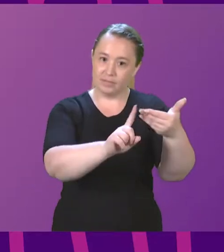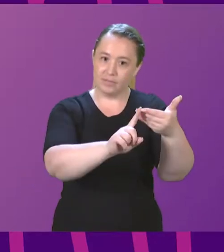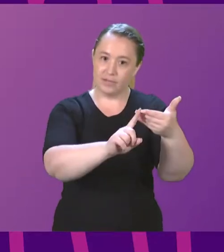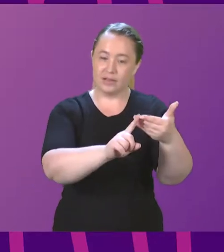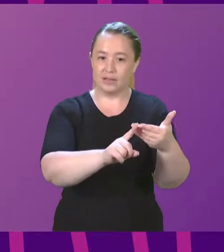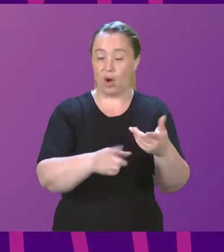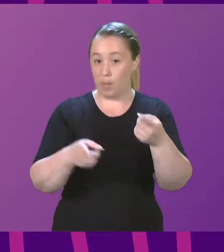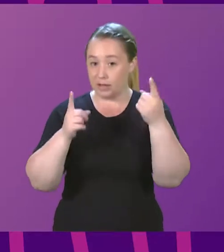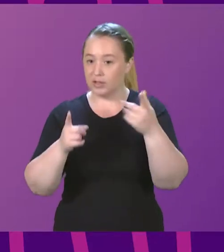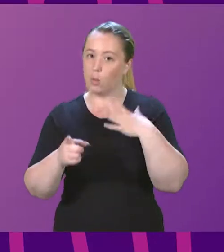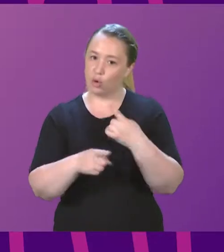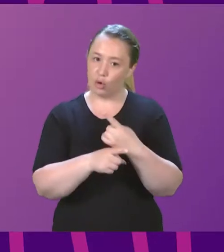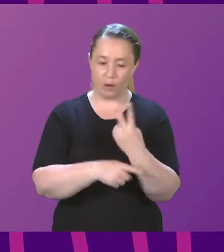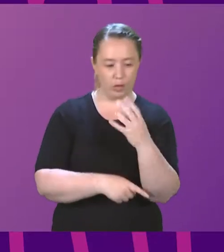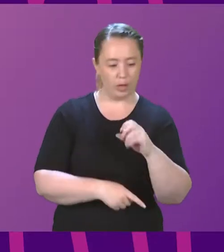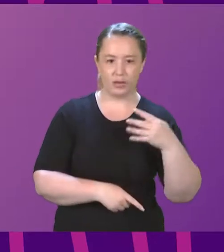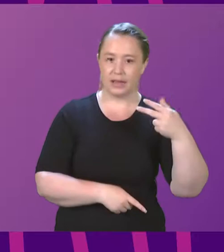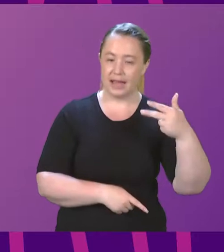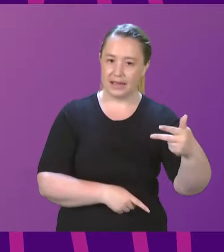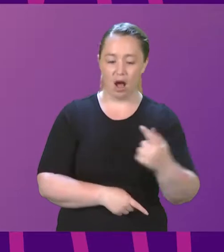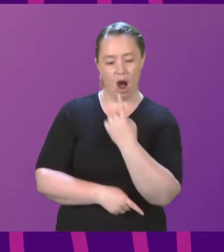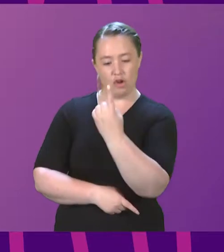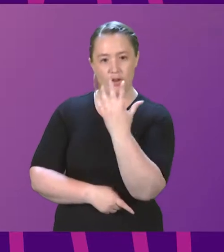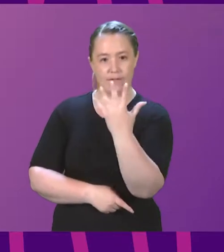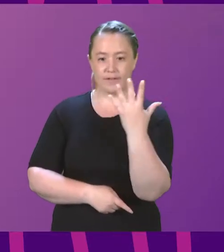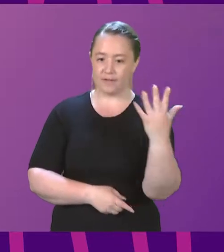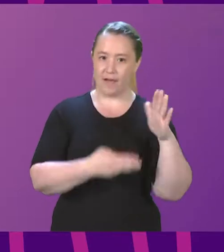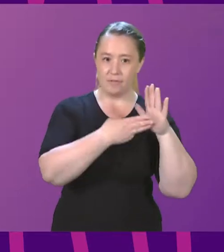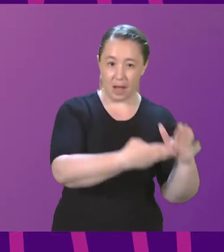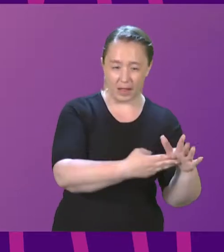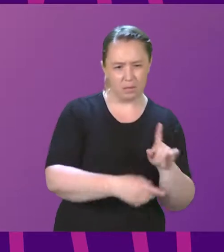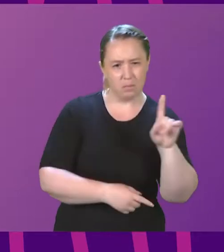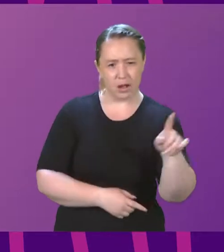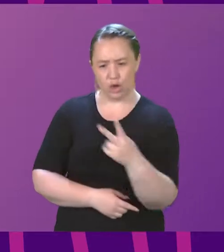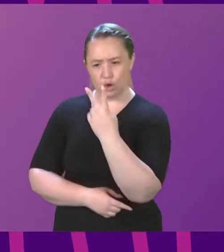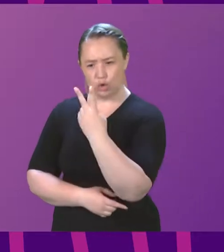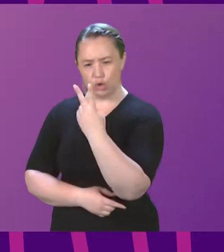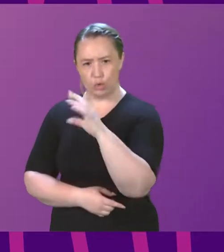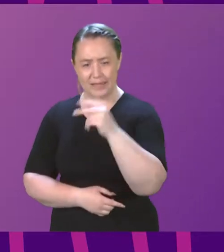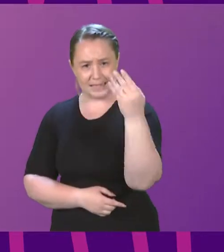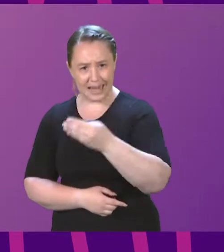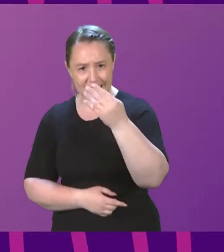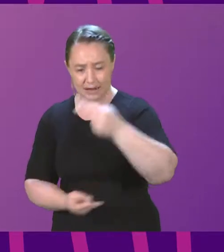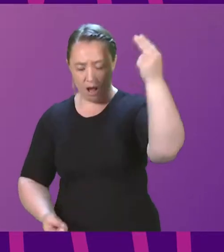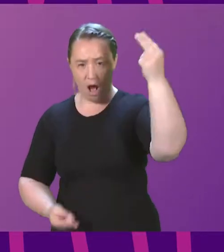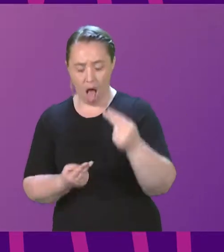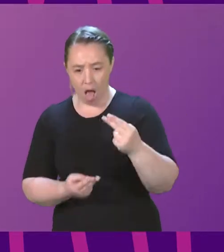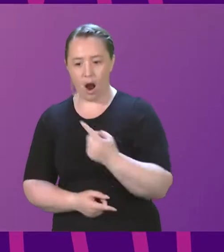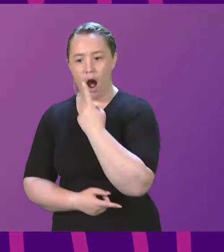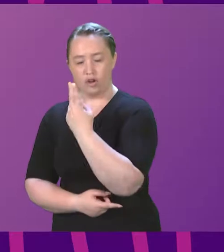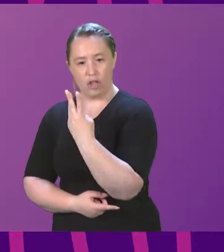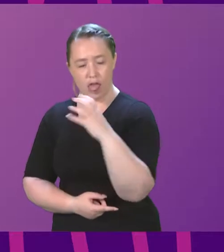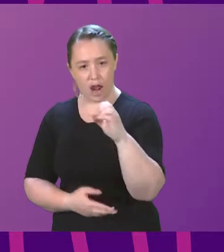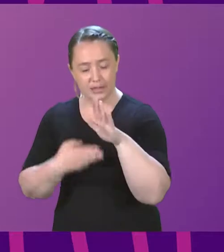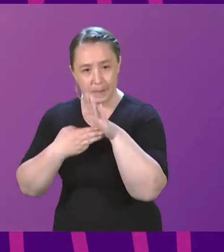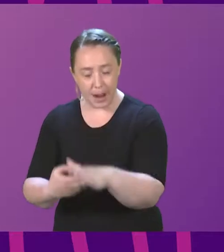to accept, it was $155 million. But in the year 2019-20, it had gone down to $130 million.